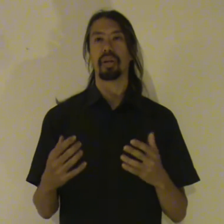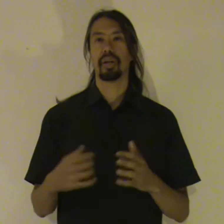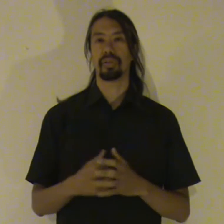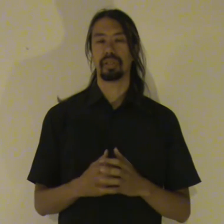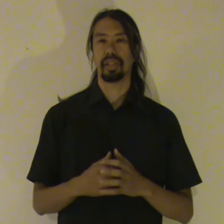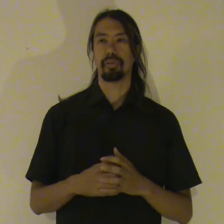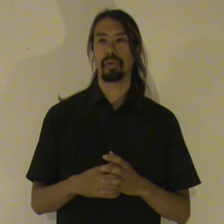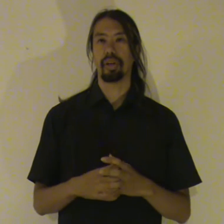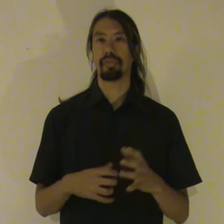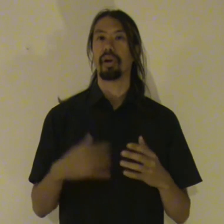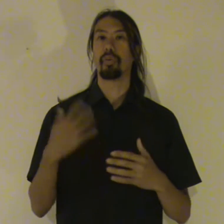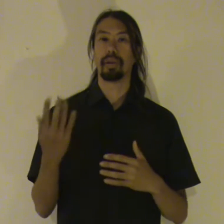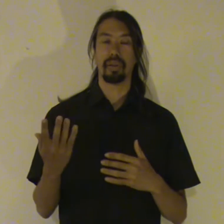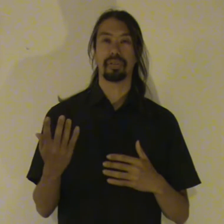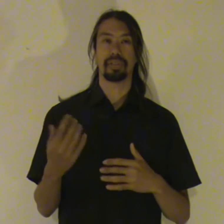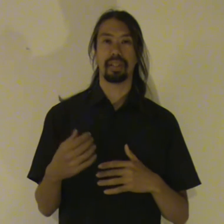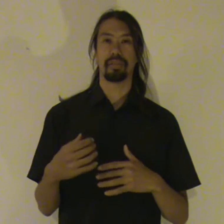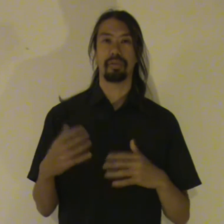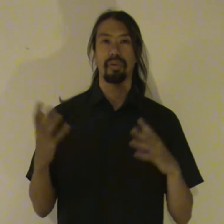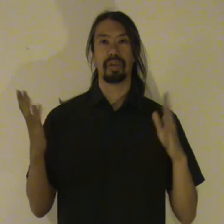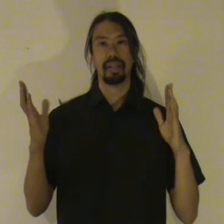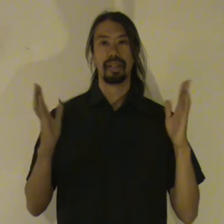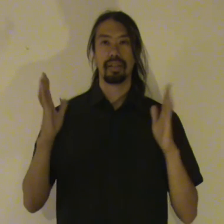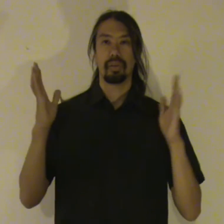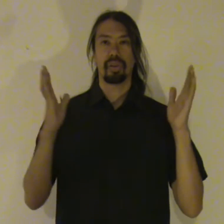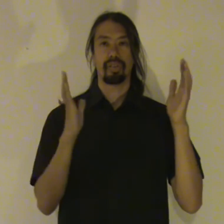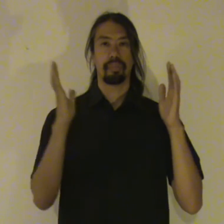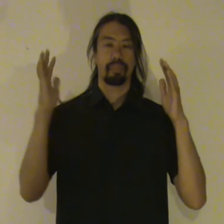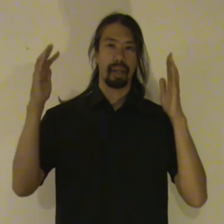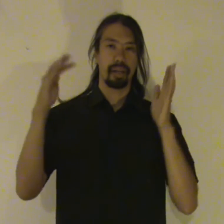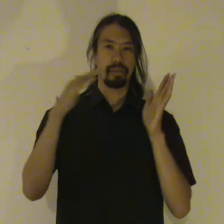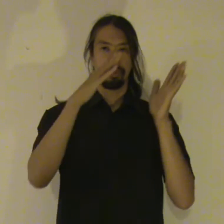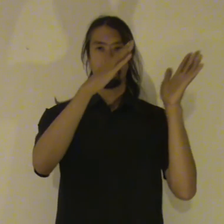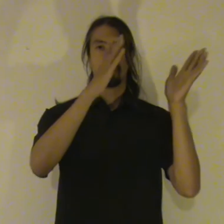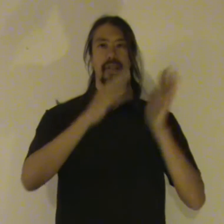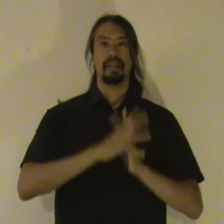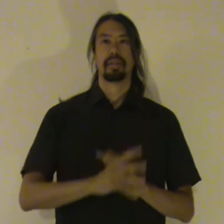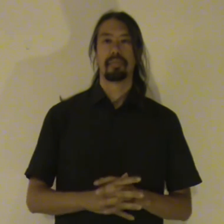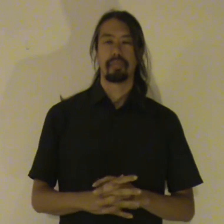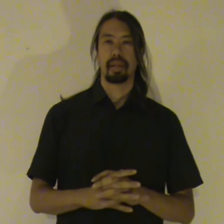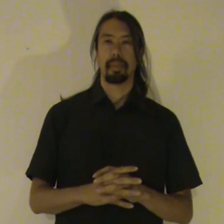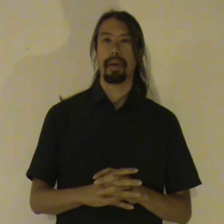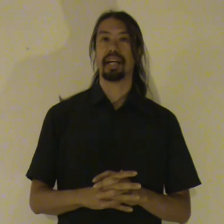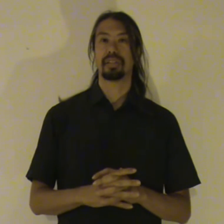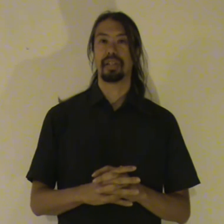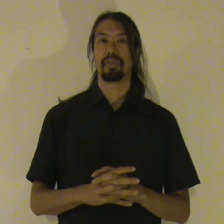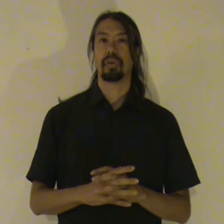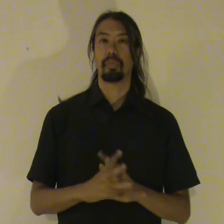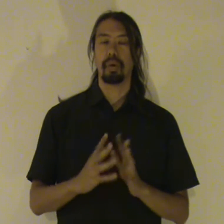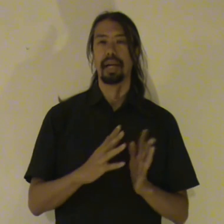a lot yourself. Or you have been hoping a lot yourself. Or you're in some kind of pattern in your own brain.